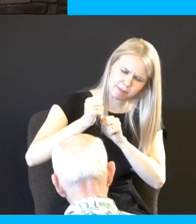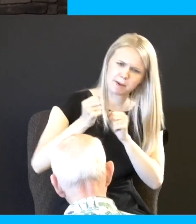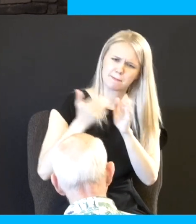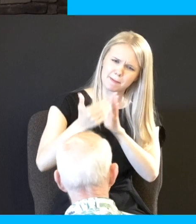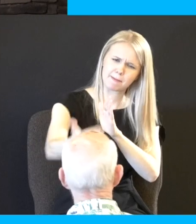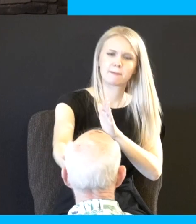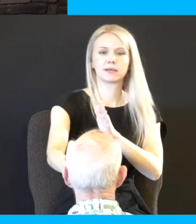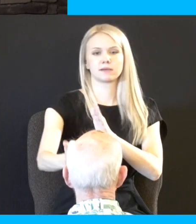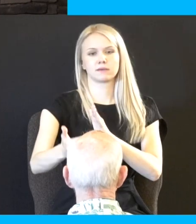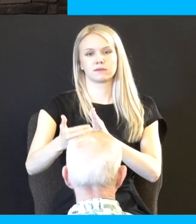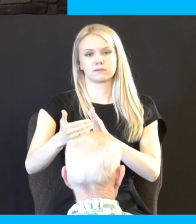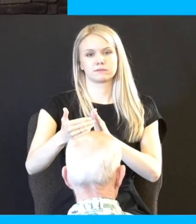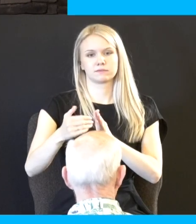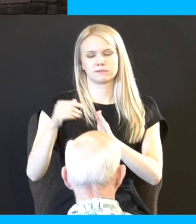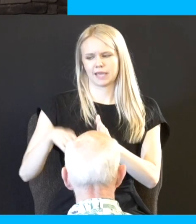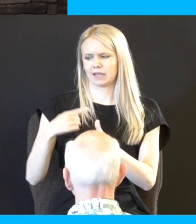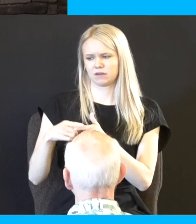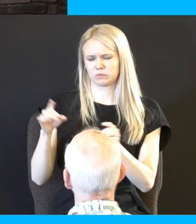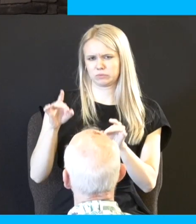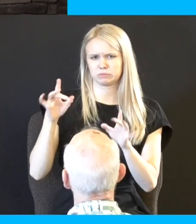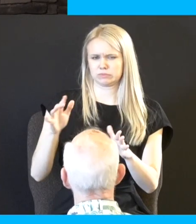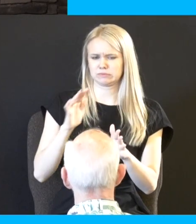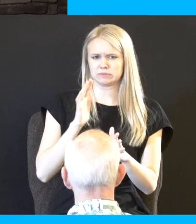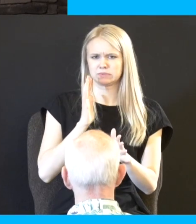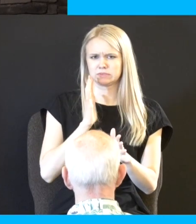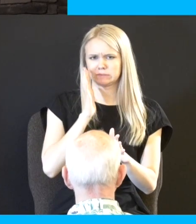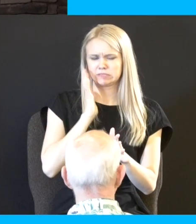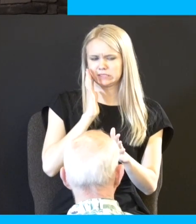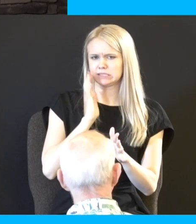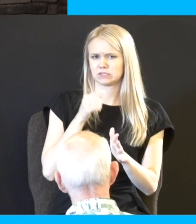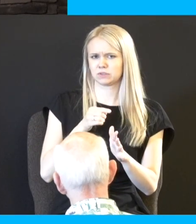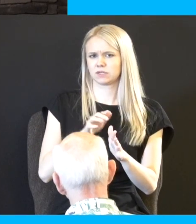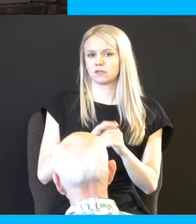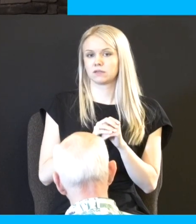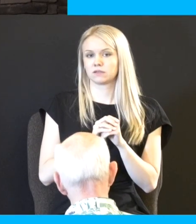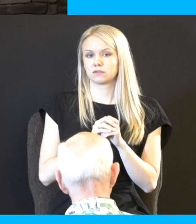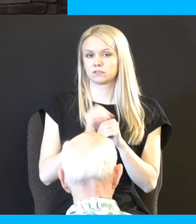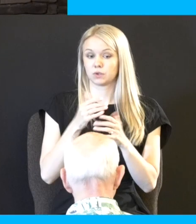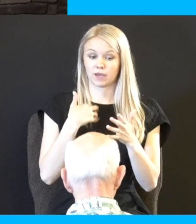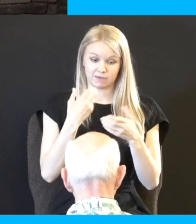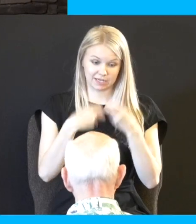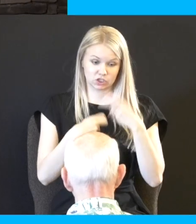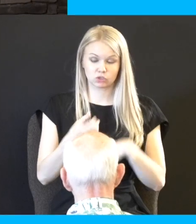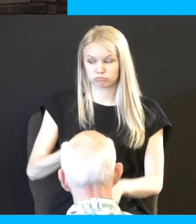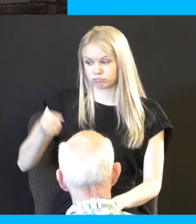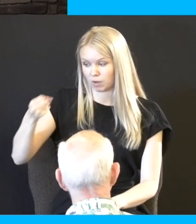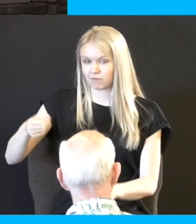thy brother should seem vile or humiliated is the idea unto thee and so you have an issue you're brought before the judges what you did was an outrage